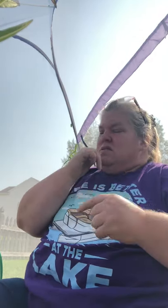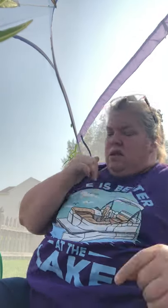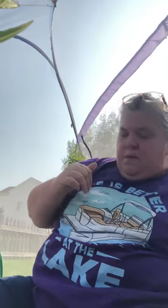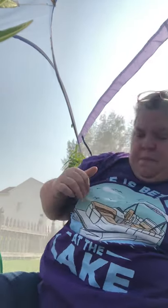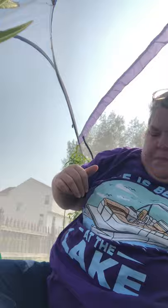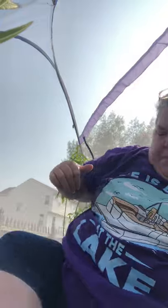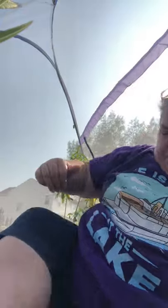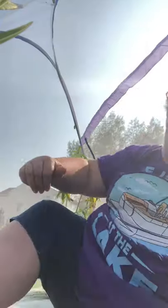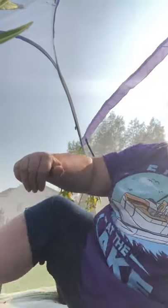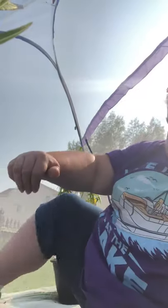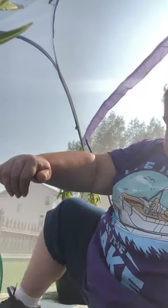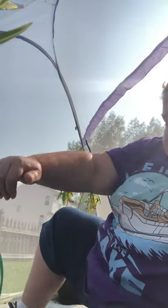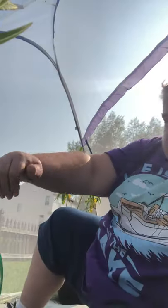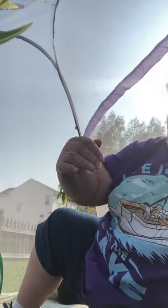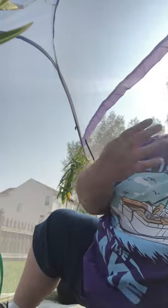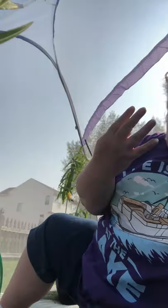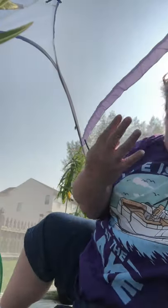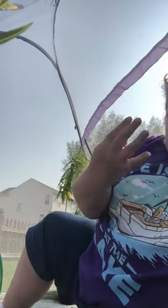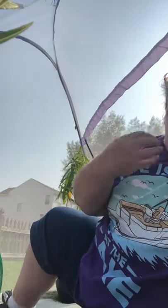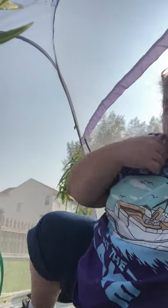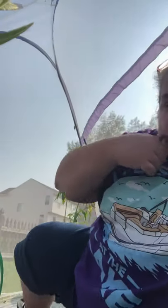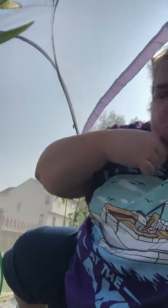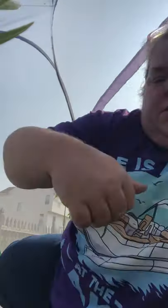all four of them are girls